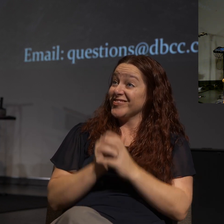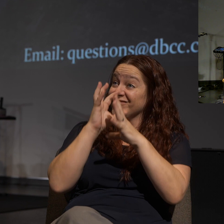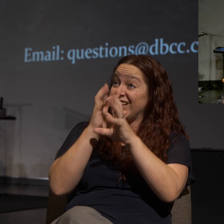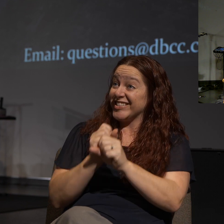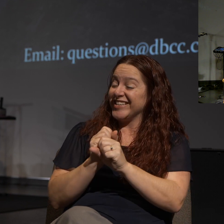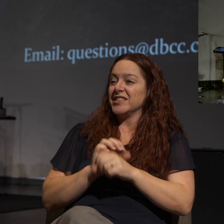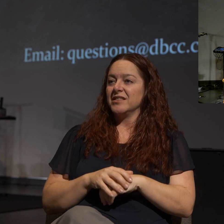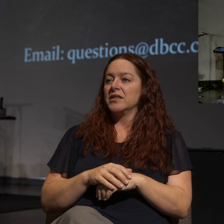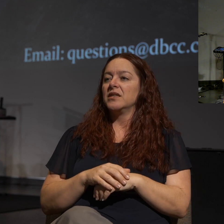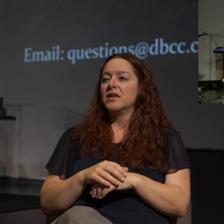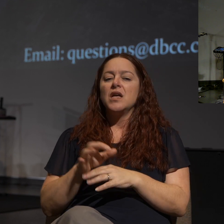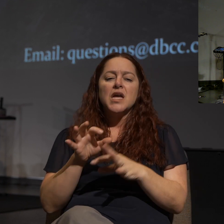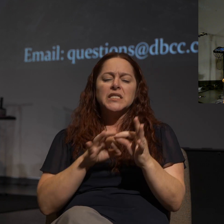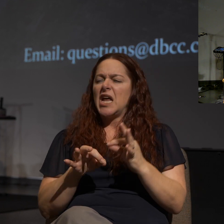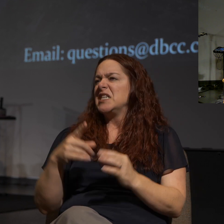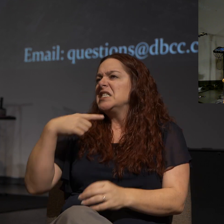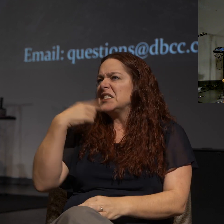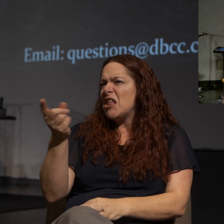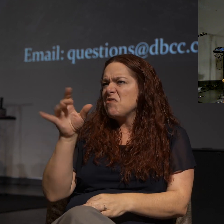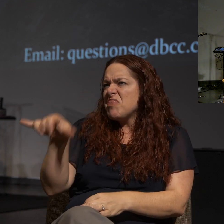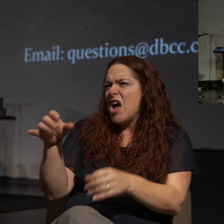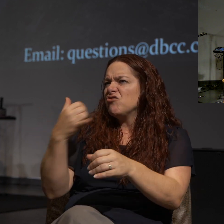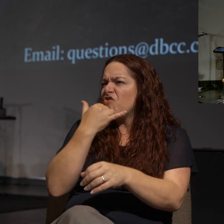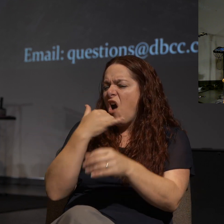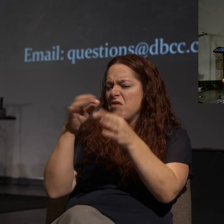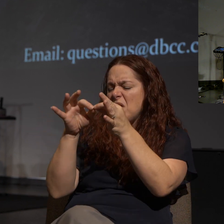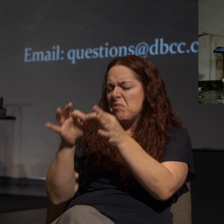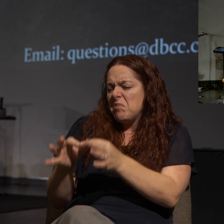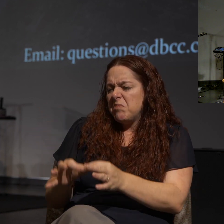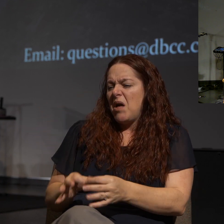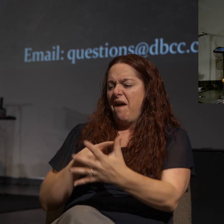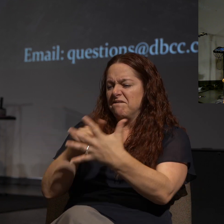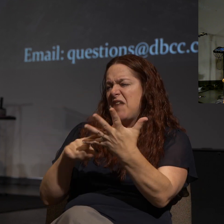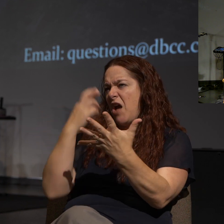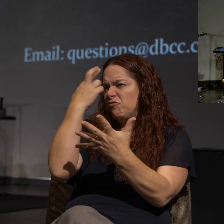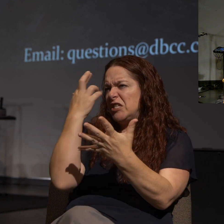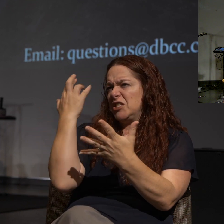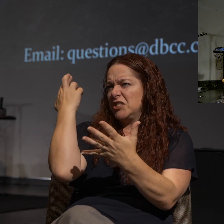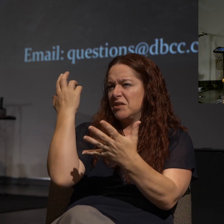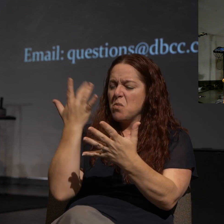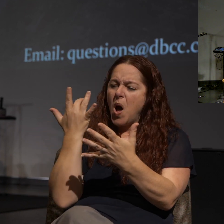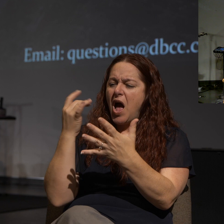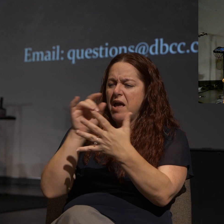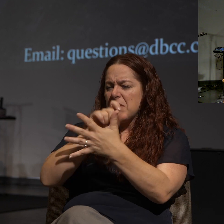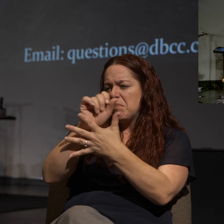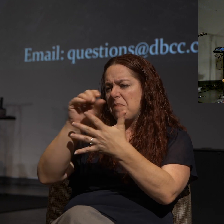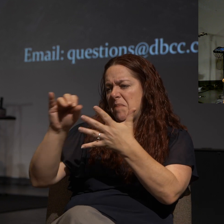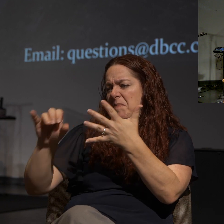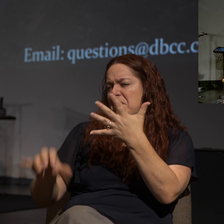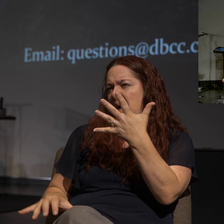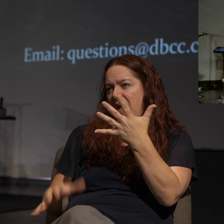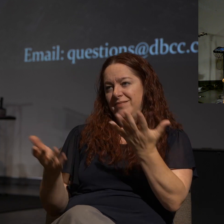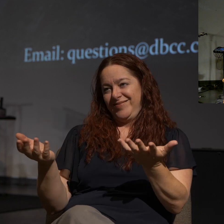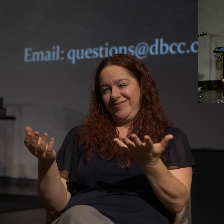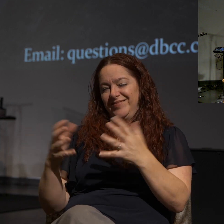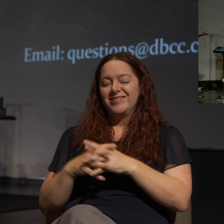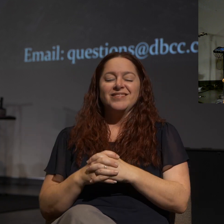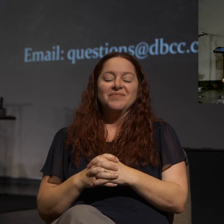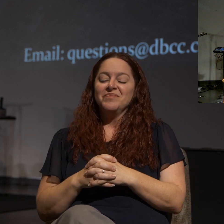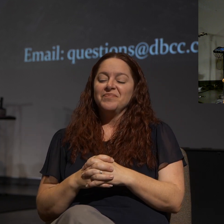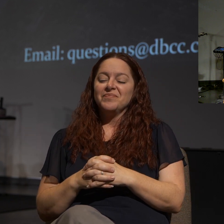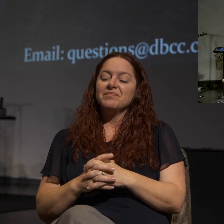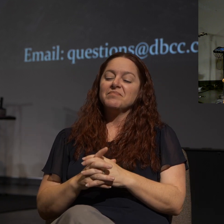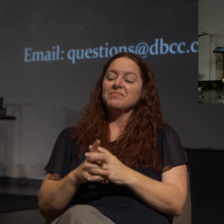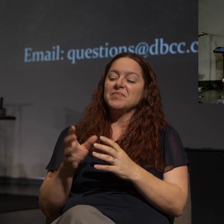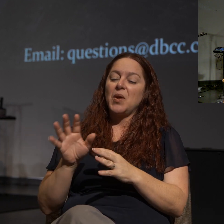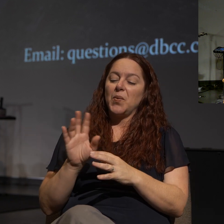Instead of saying, here's what's wrong with what you believe and here's five reasons why, and I'll probably even make it an acrostic, that's how good I am. Instead, I ask